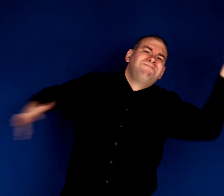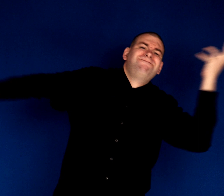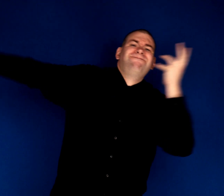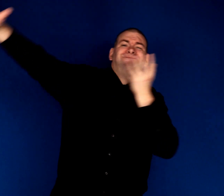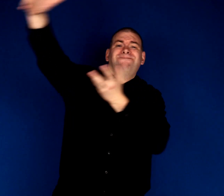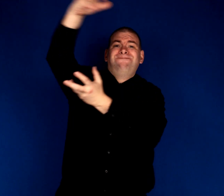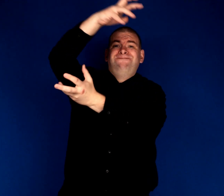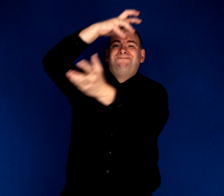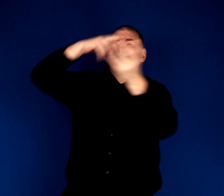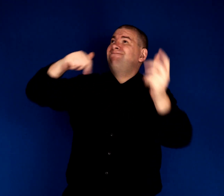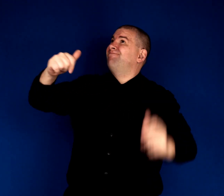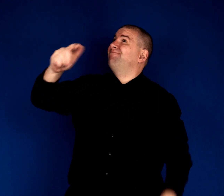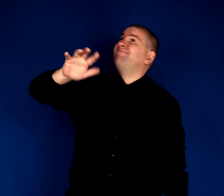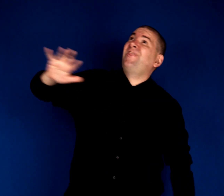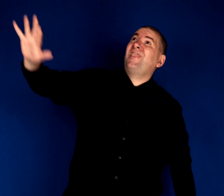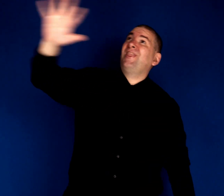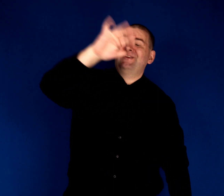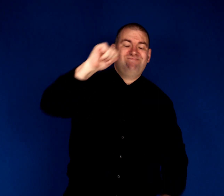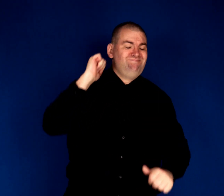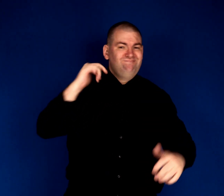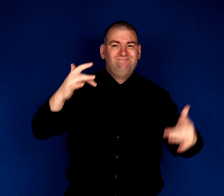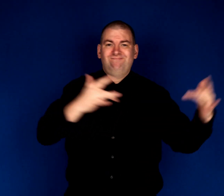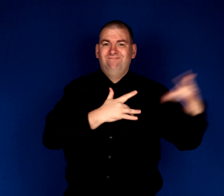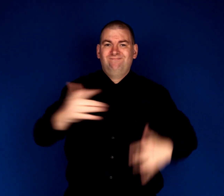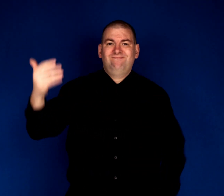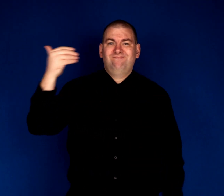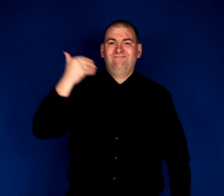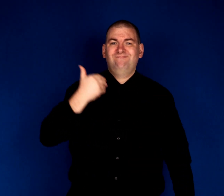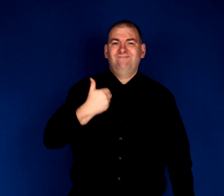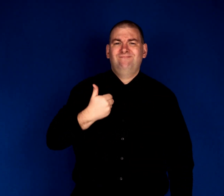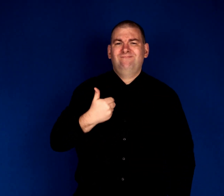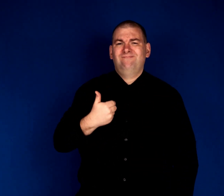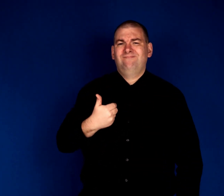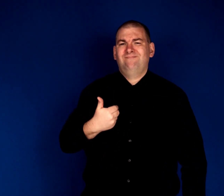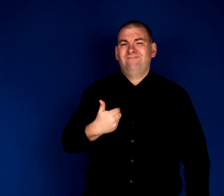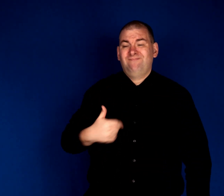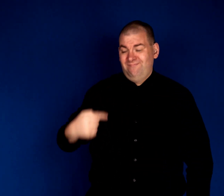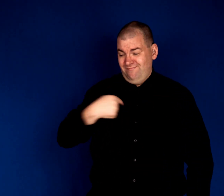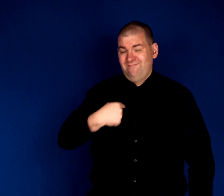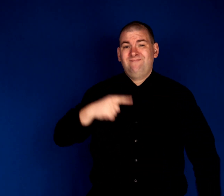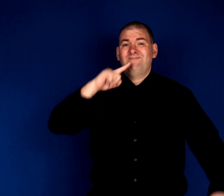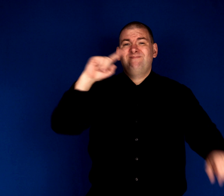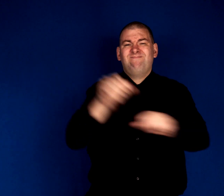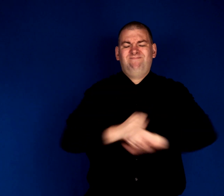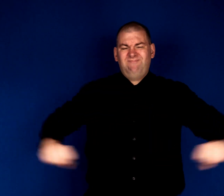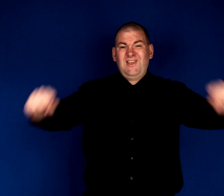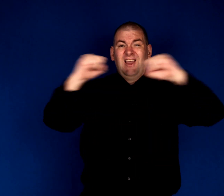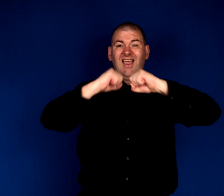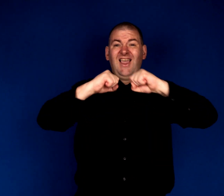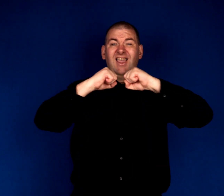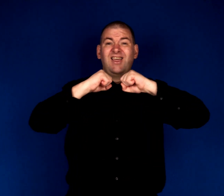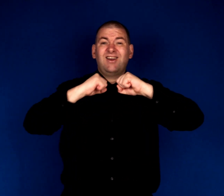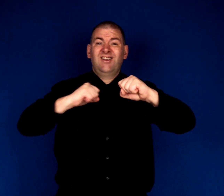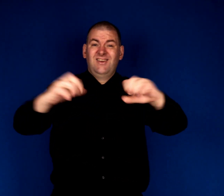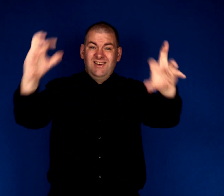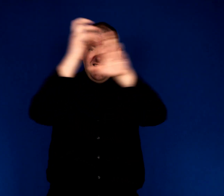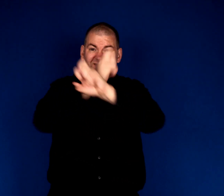They won't worry me, for I'm sheltered safe